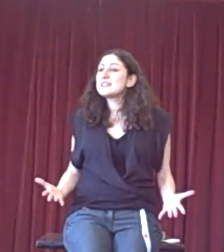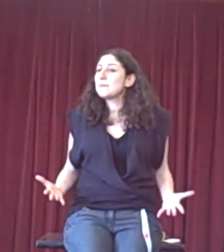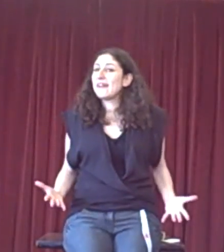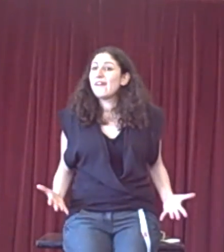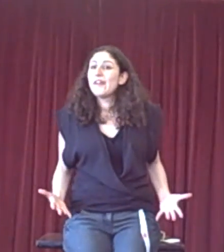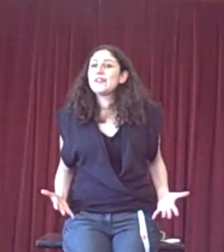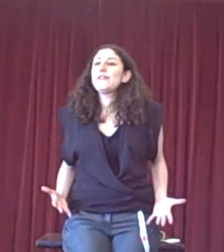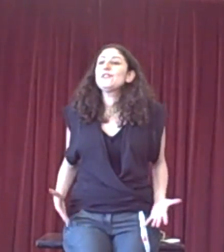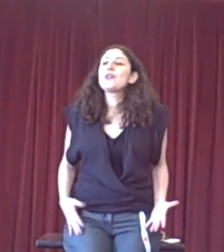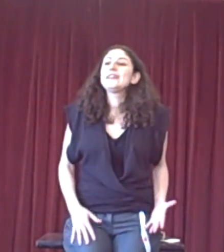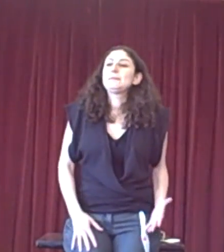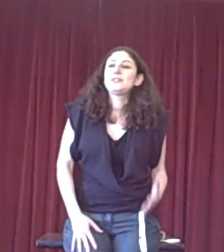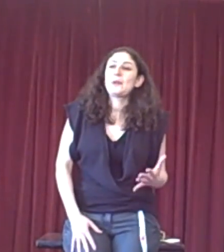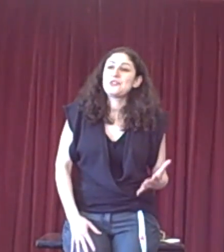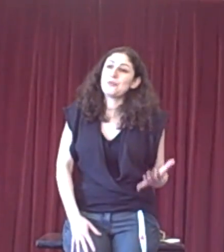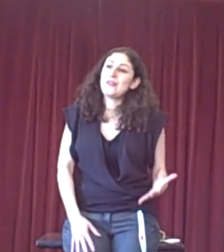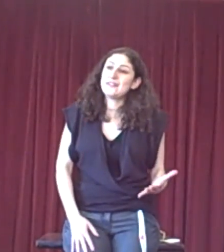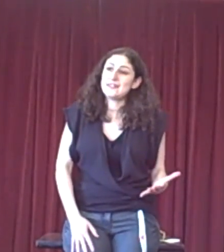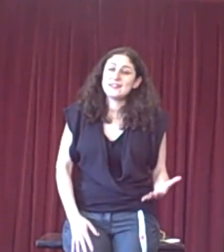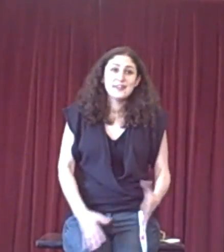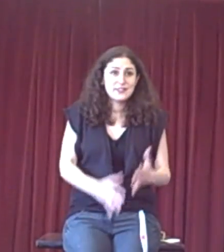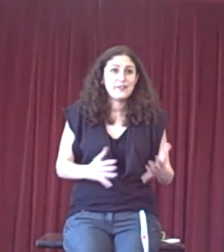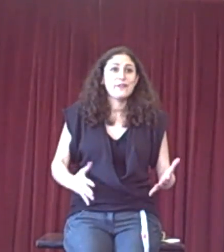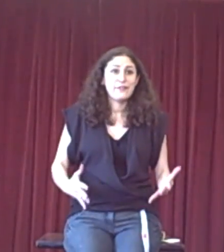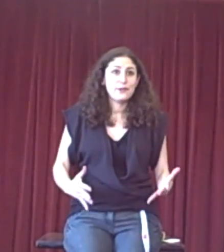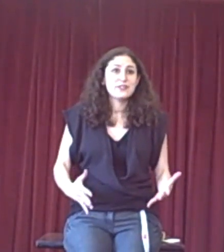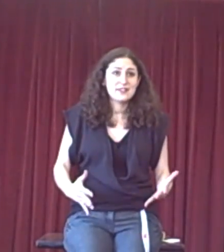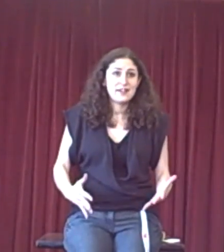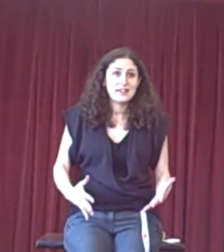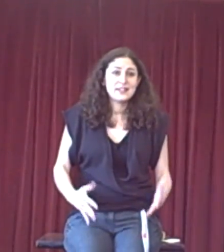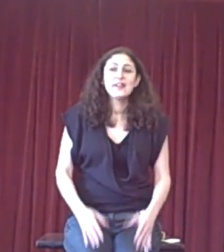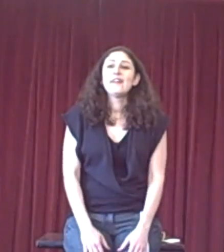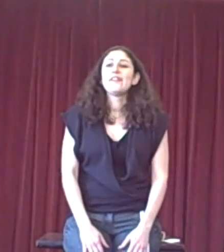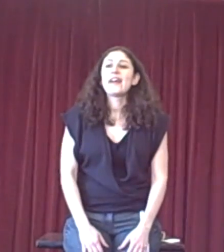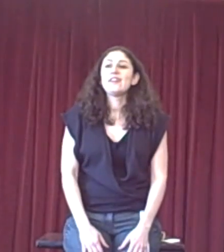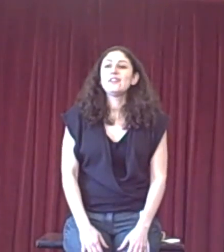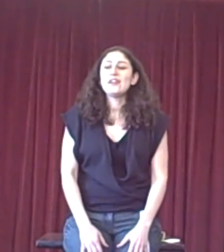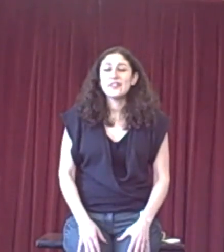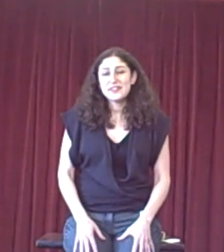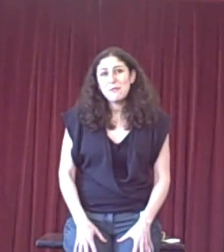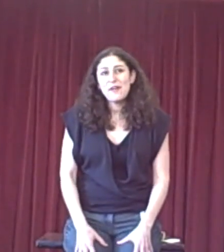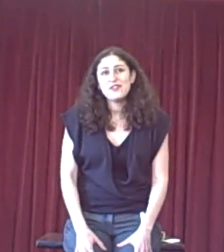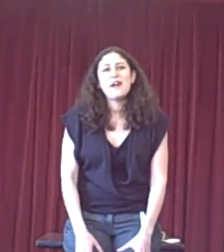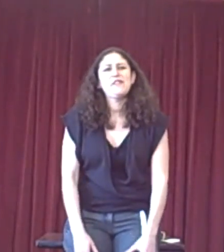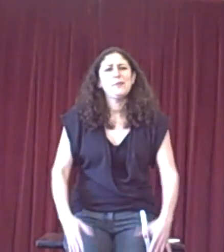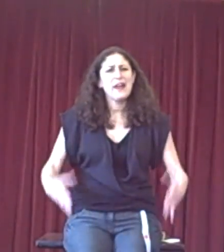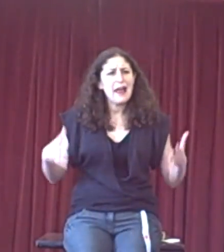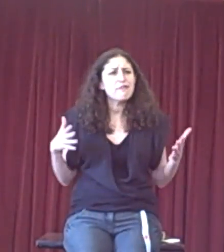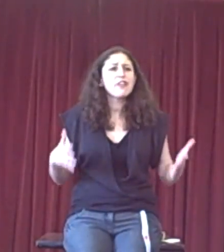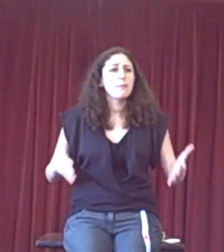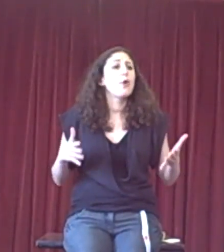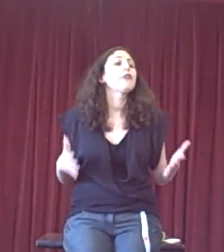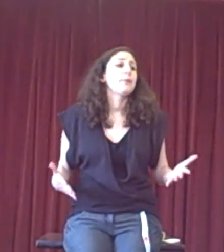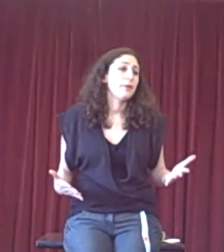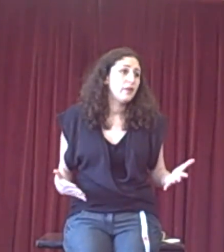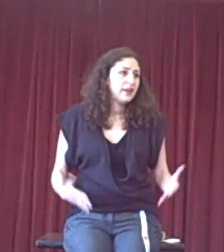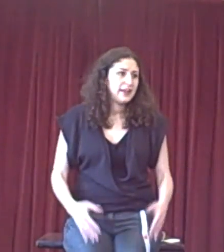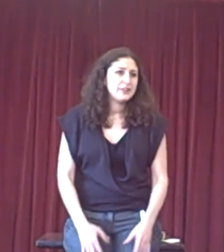to me that if you're trying to persuade your audience to vote for your side, then in the same way that you have to put everything possible into